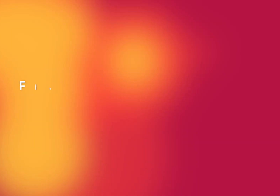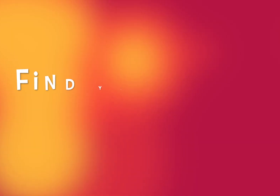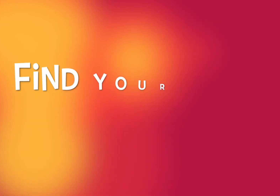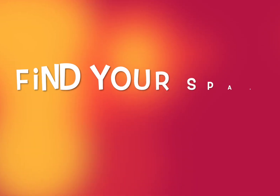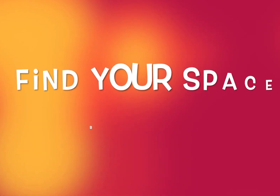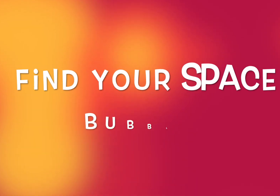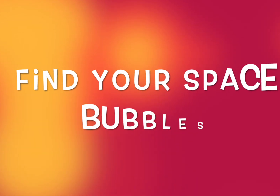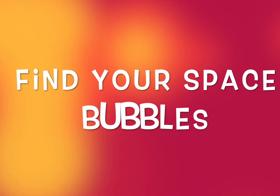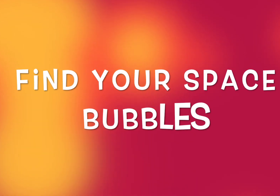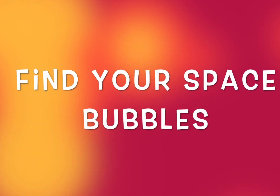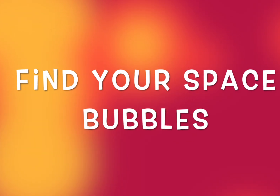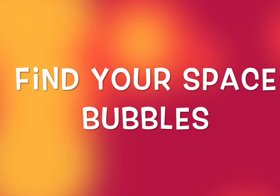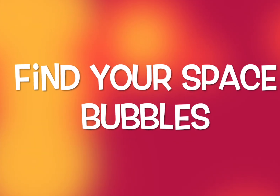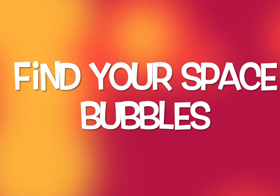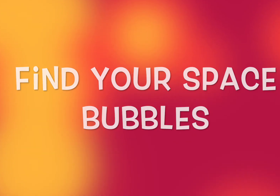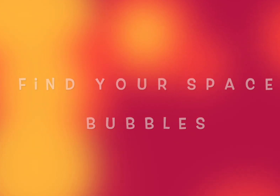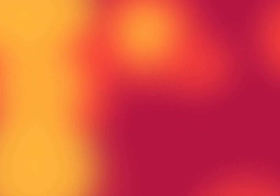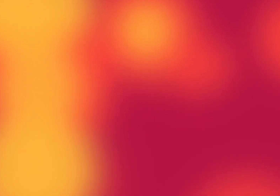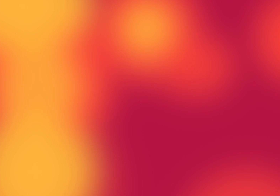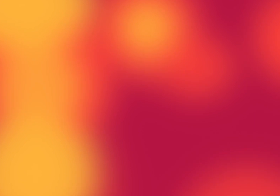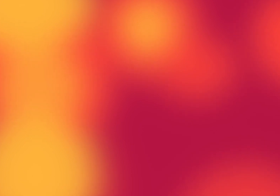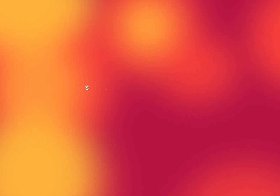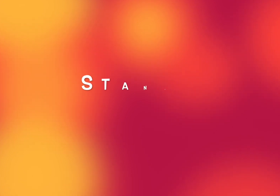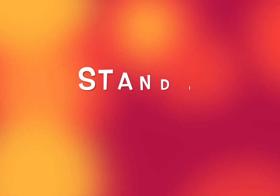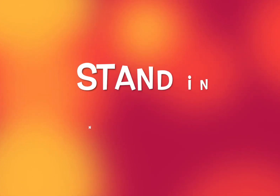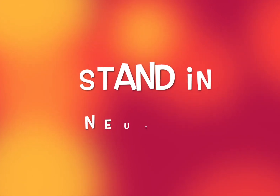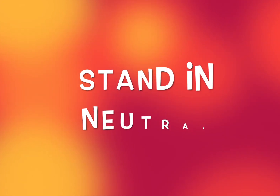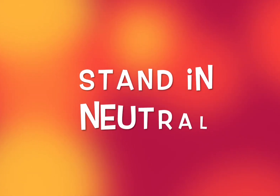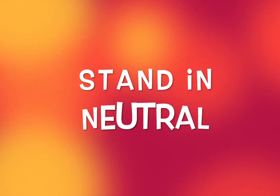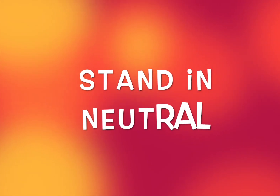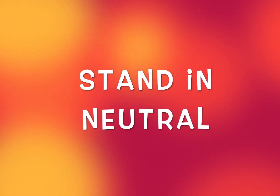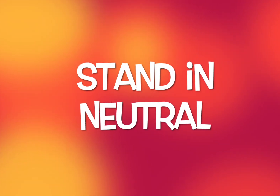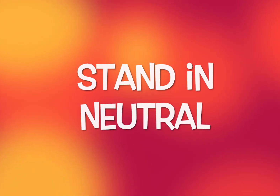Find your space bubbles, then stand in neutral.